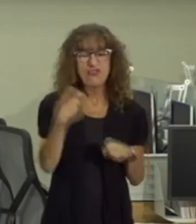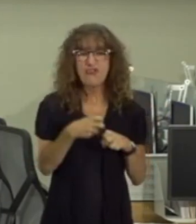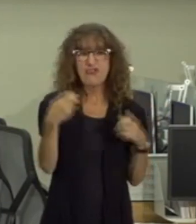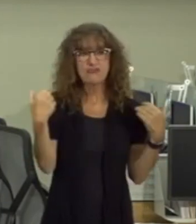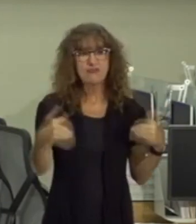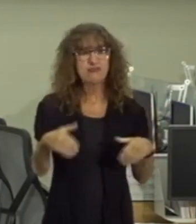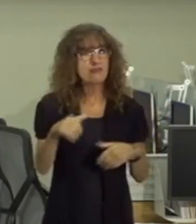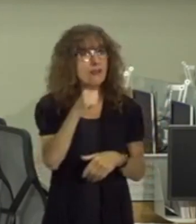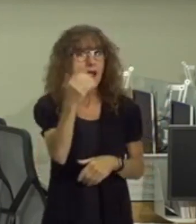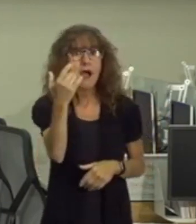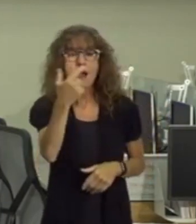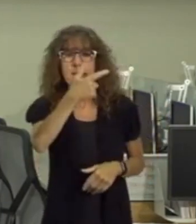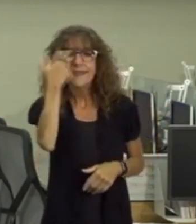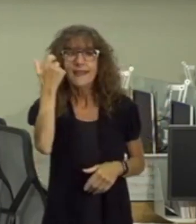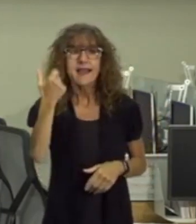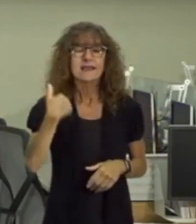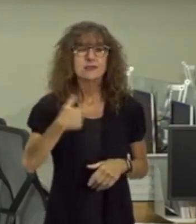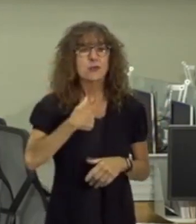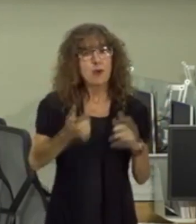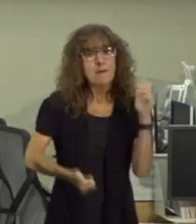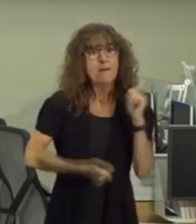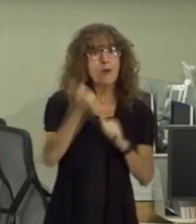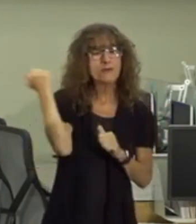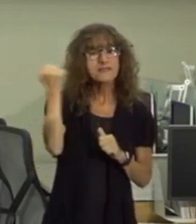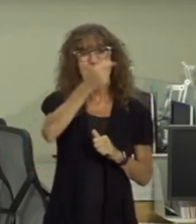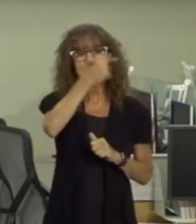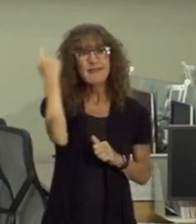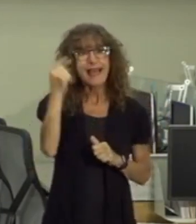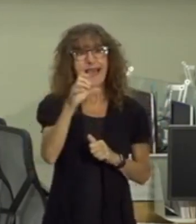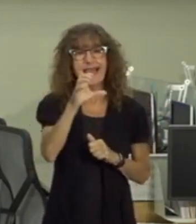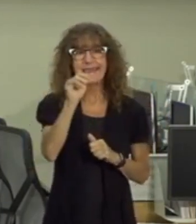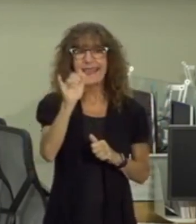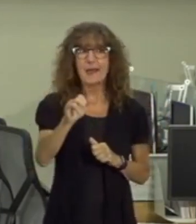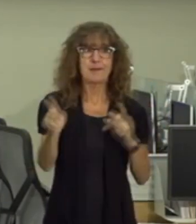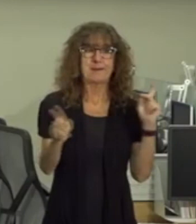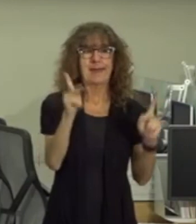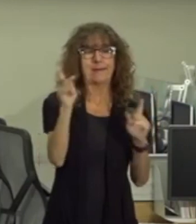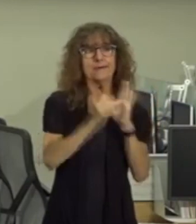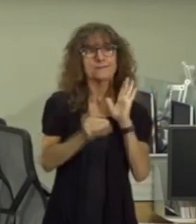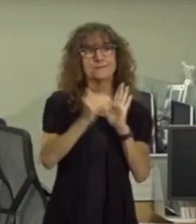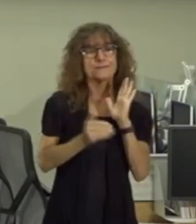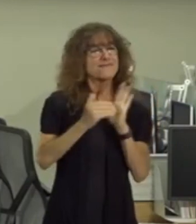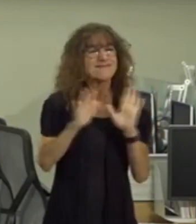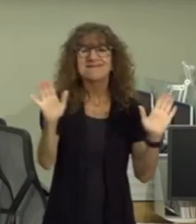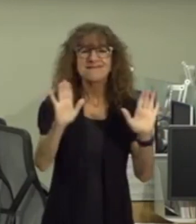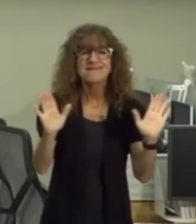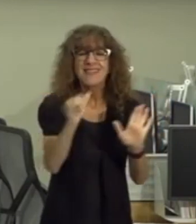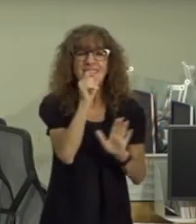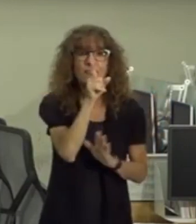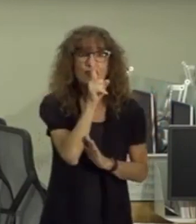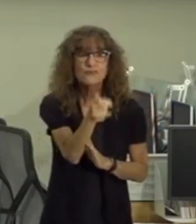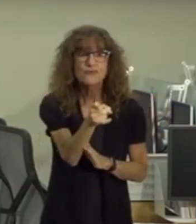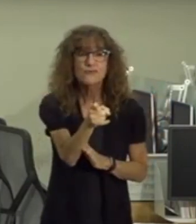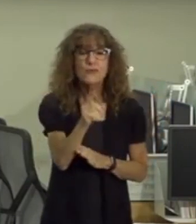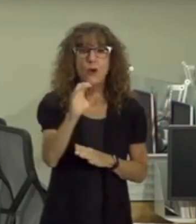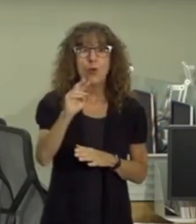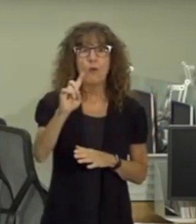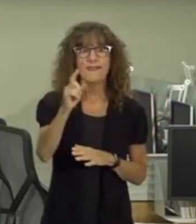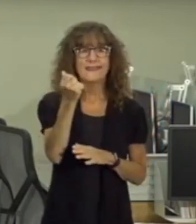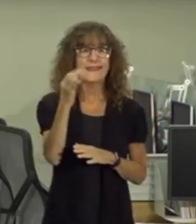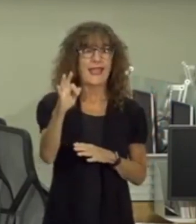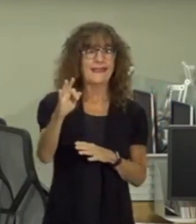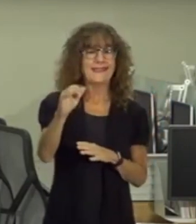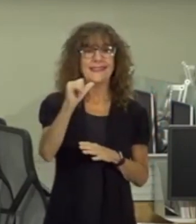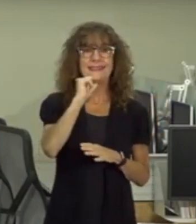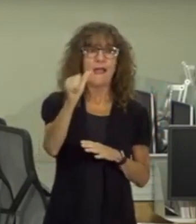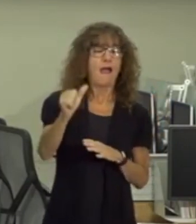was not because we are a majority black county I've unfortunately heard that said it is not true uh kovat 19 is not a pre